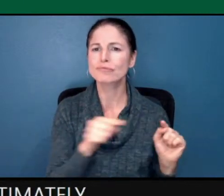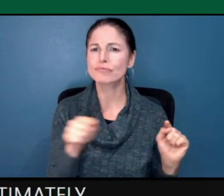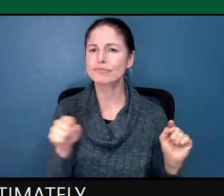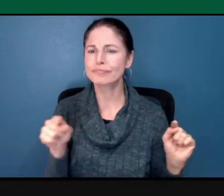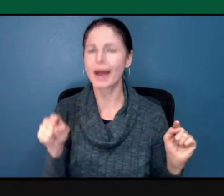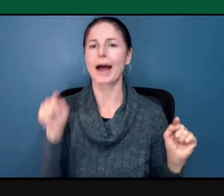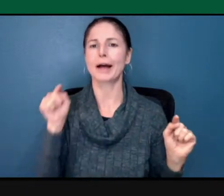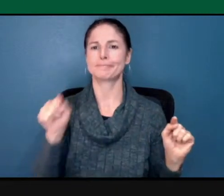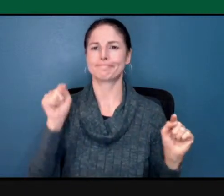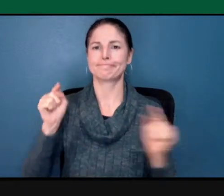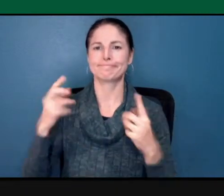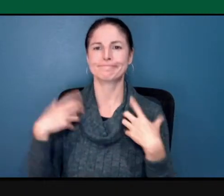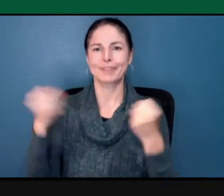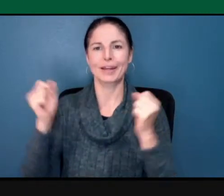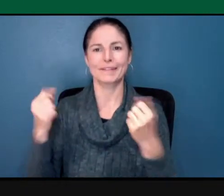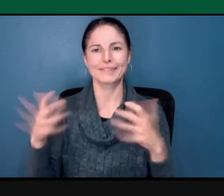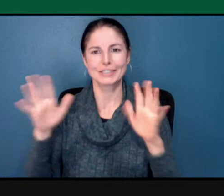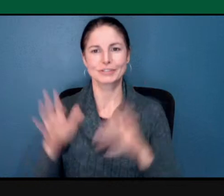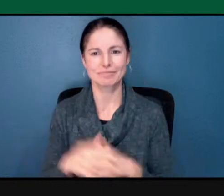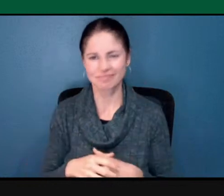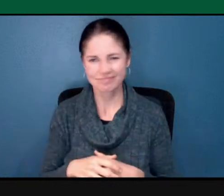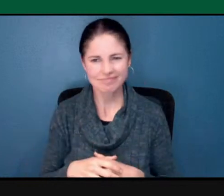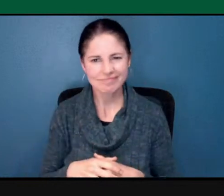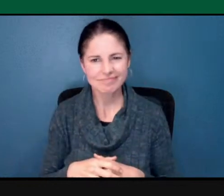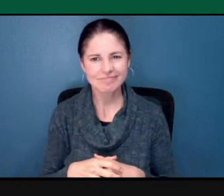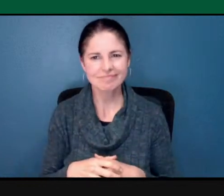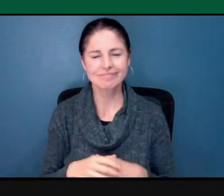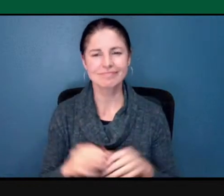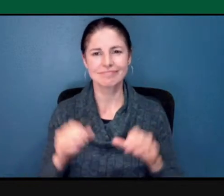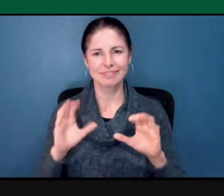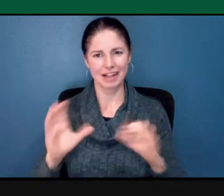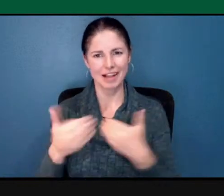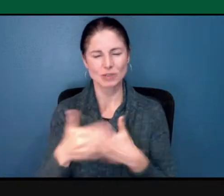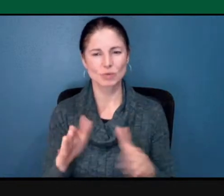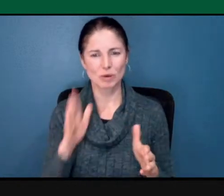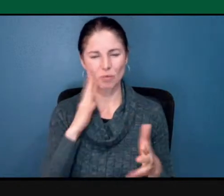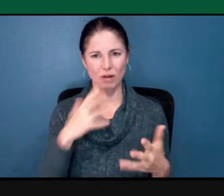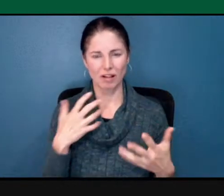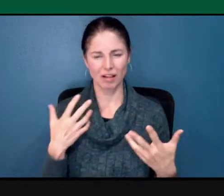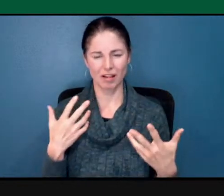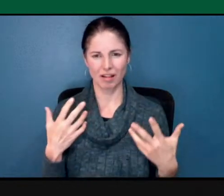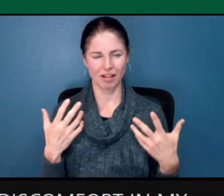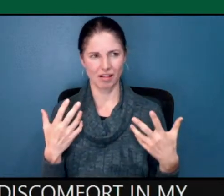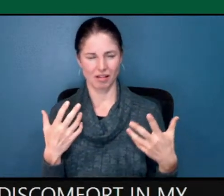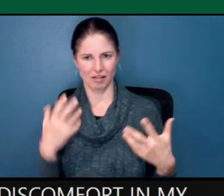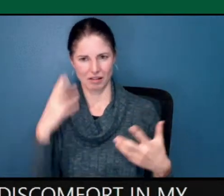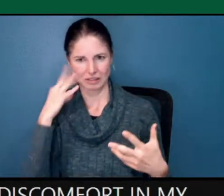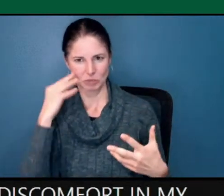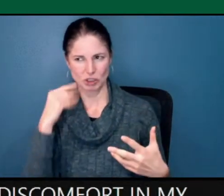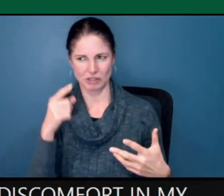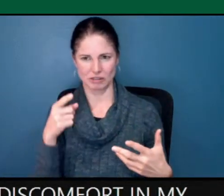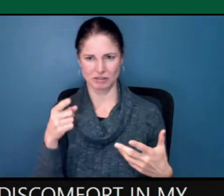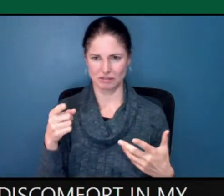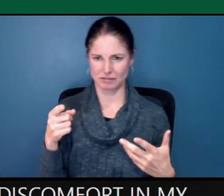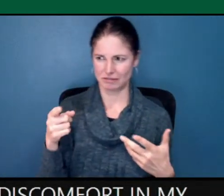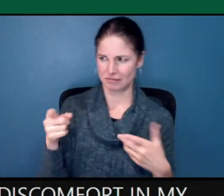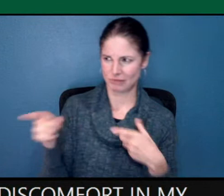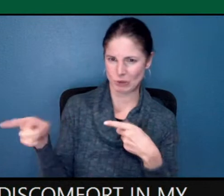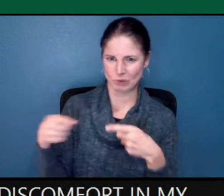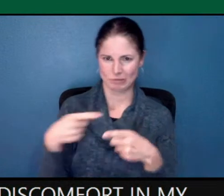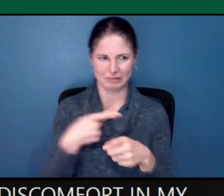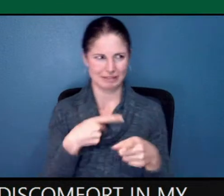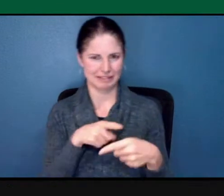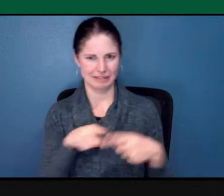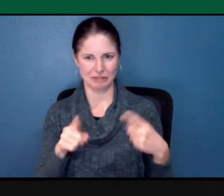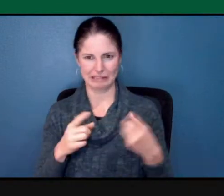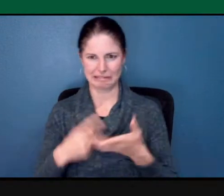There's going to be a lot of discomfort in my classroom. Students experience a lot of discomfort. But I think it's important to experience that discomfort because out of that